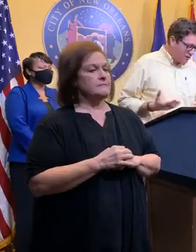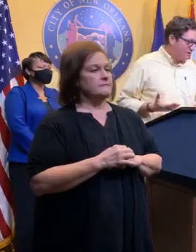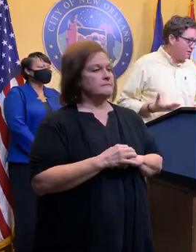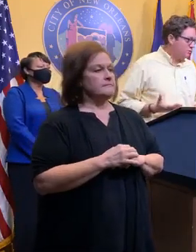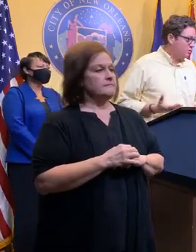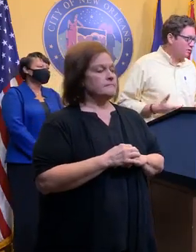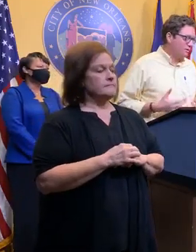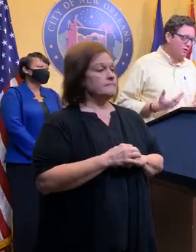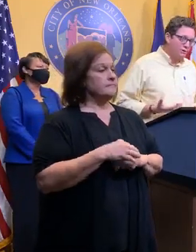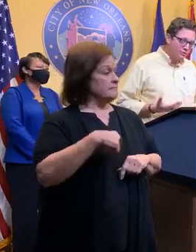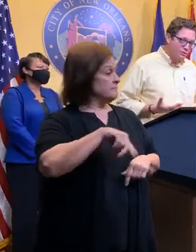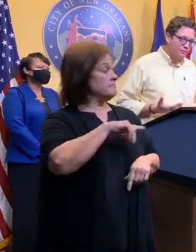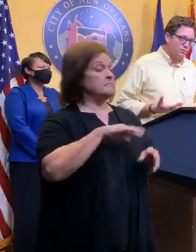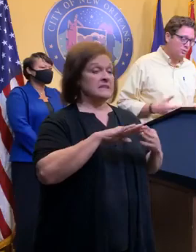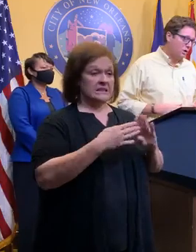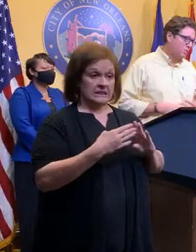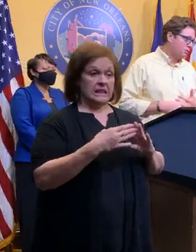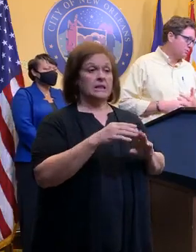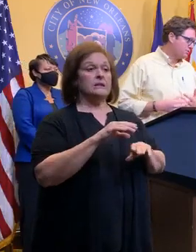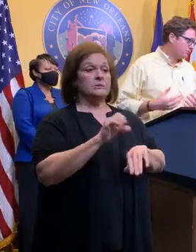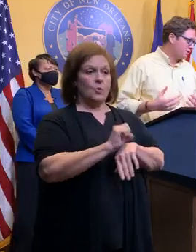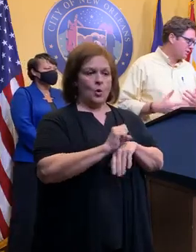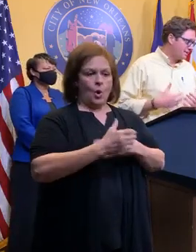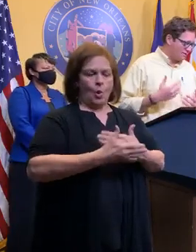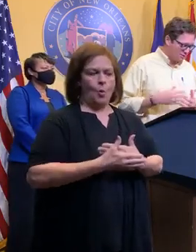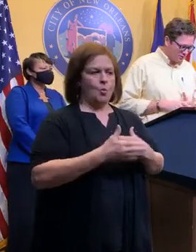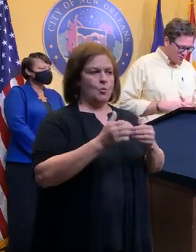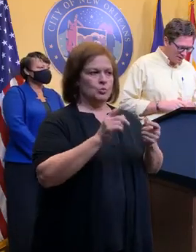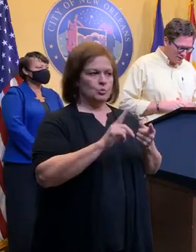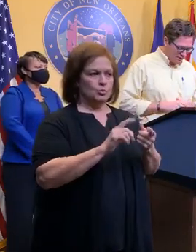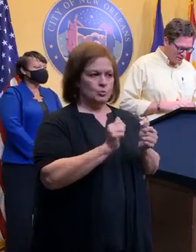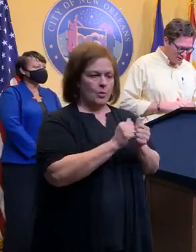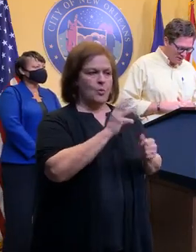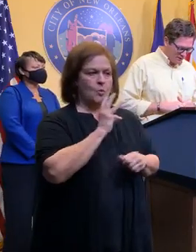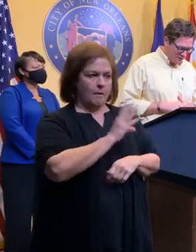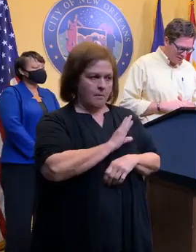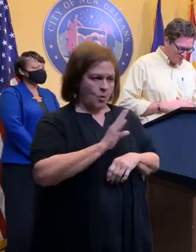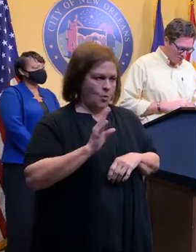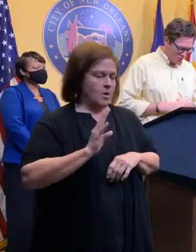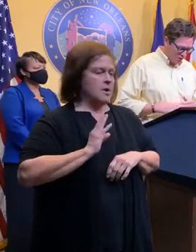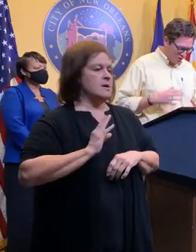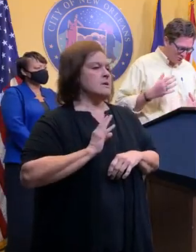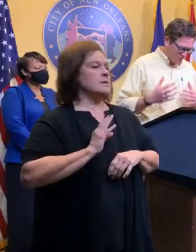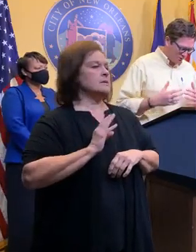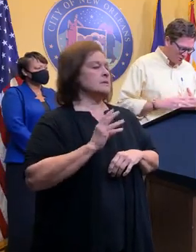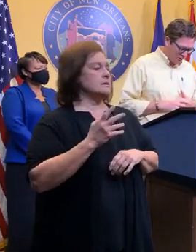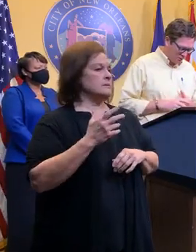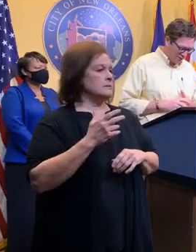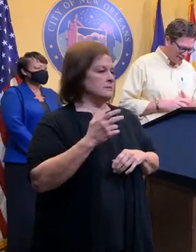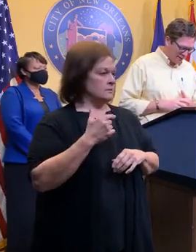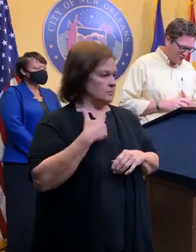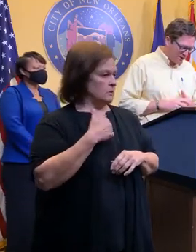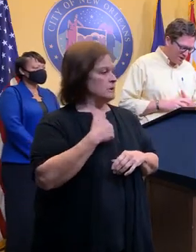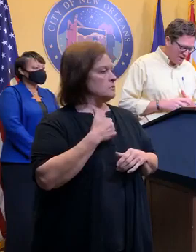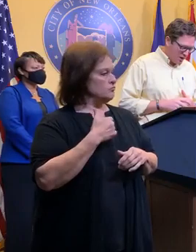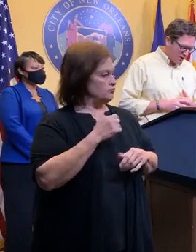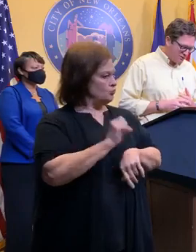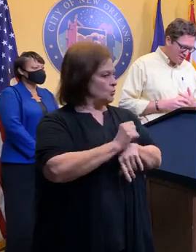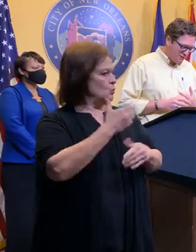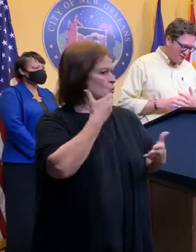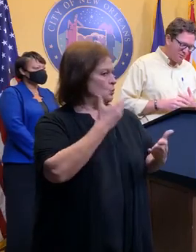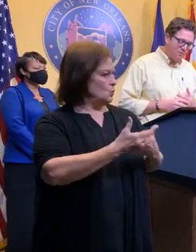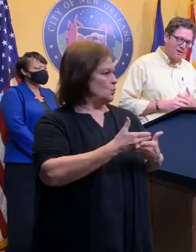The city is working very closely with the sewage and water board to ensure our assets are coordinated, and we're all working well together.